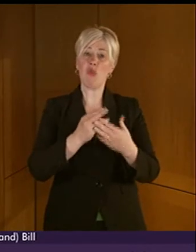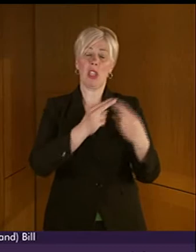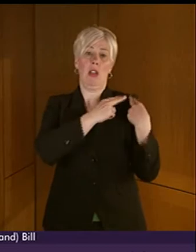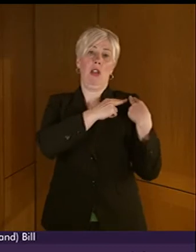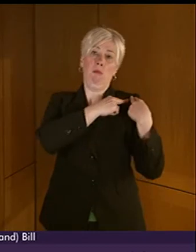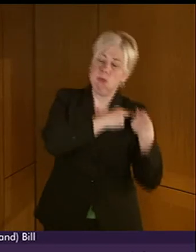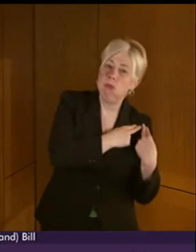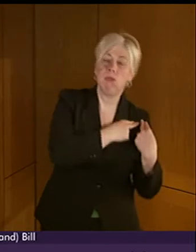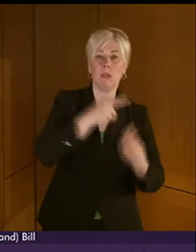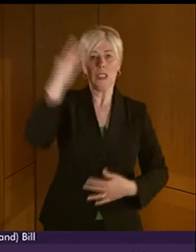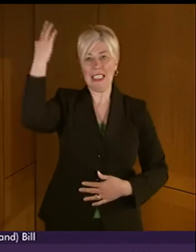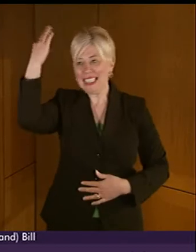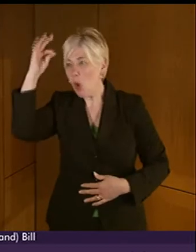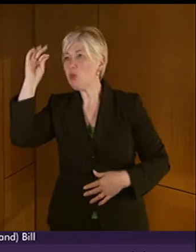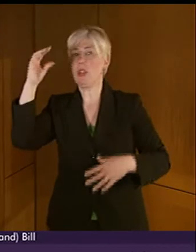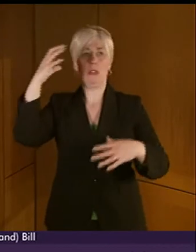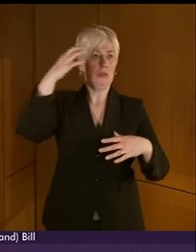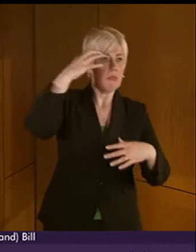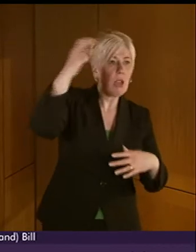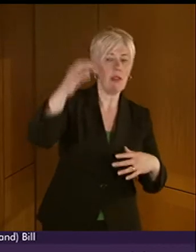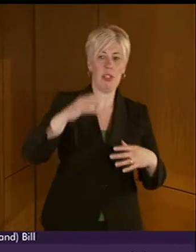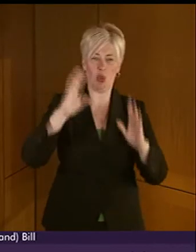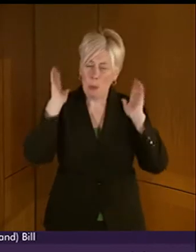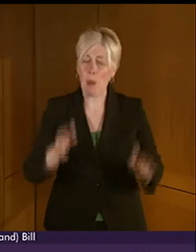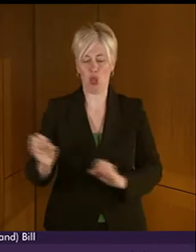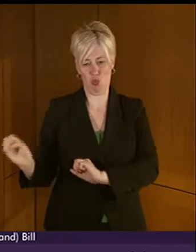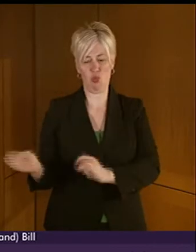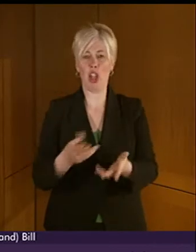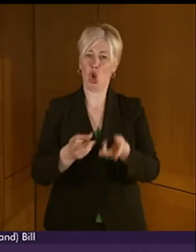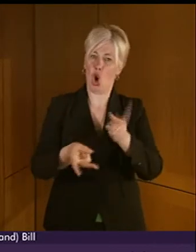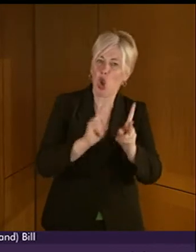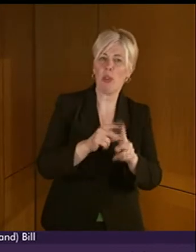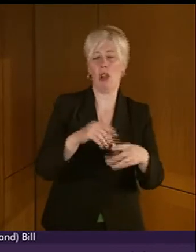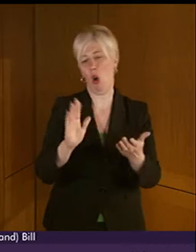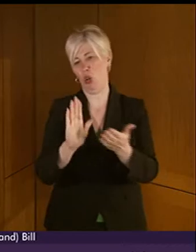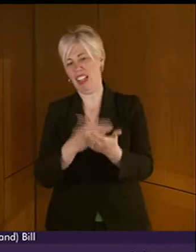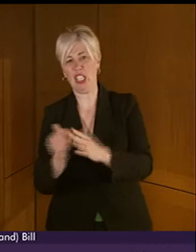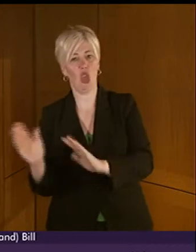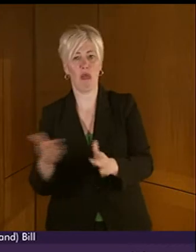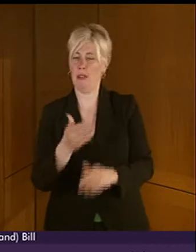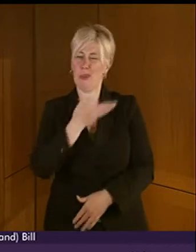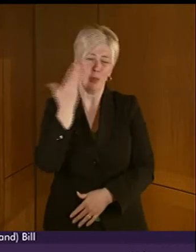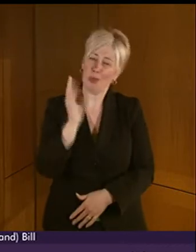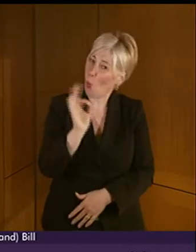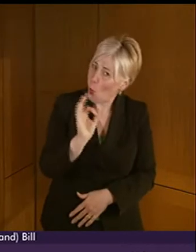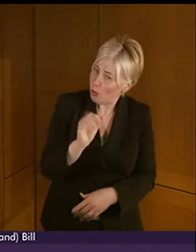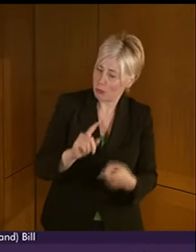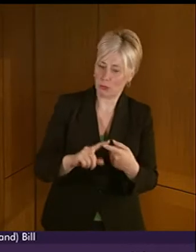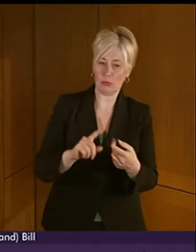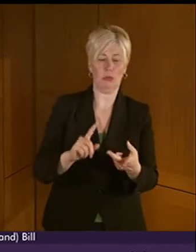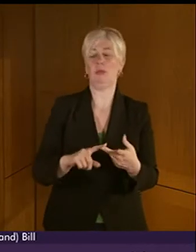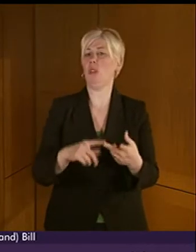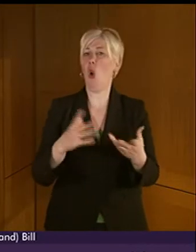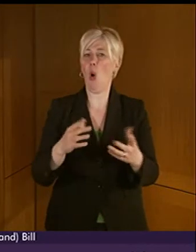statutory requirement on authorities to provide British Sign Language interpreters or translation services. Nor does it require them to deliver any